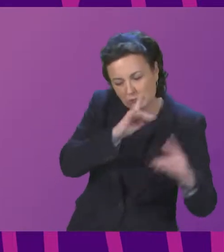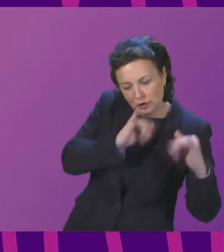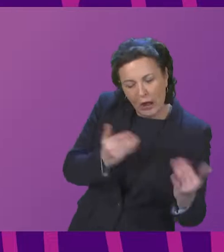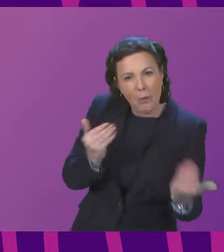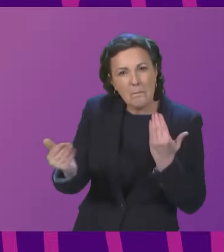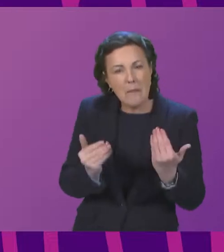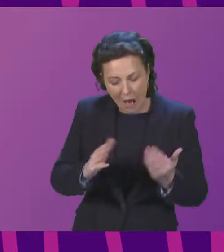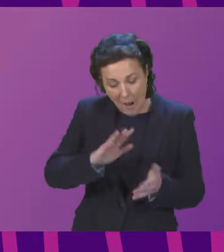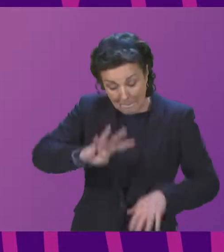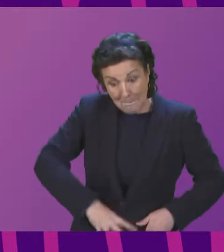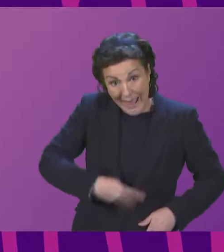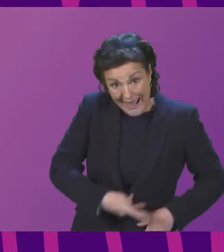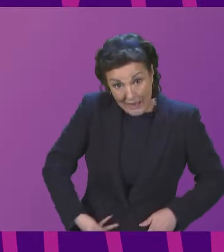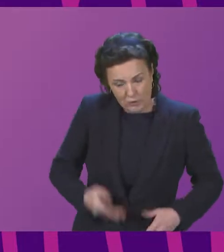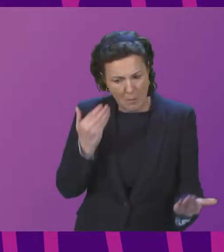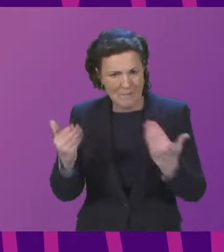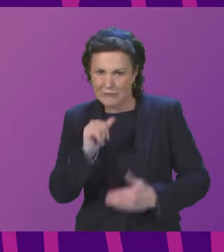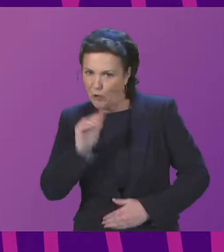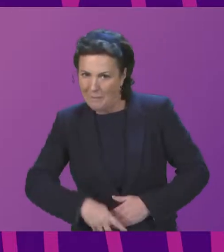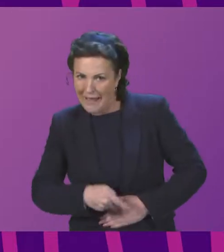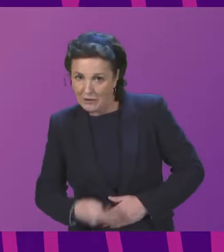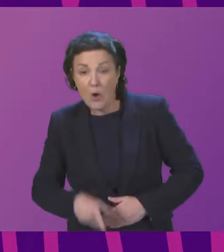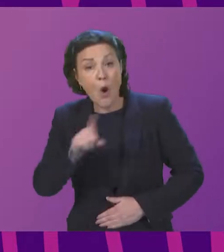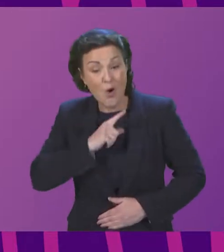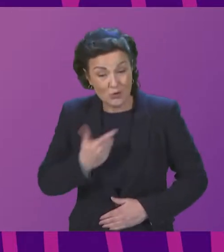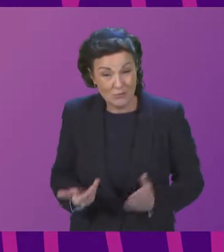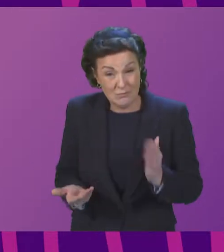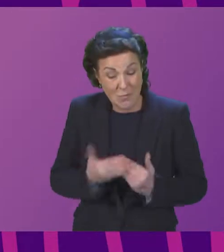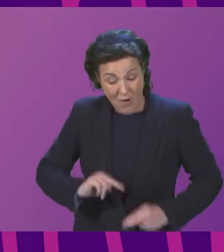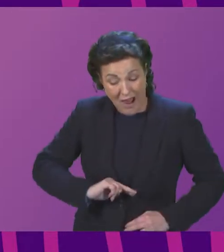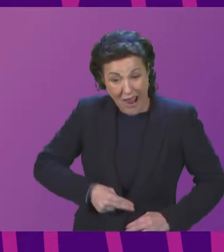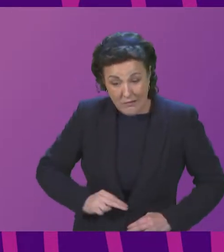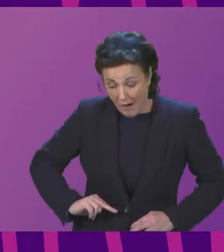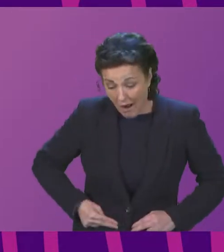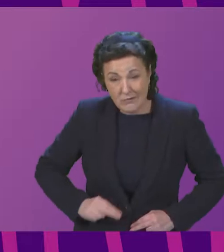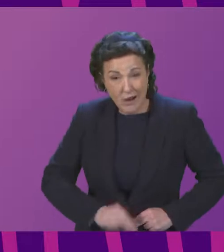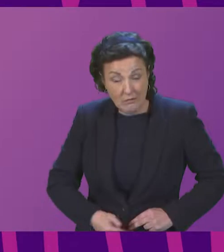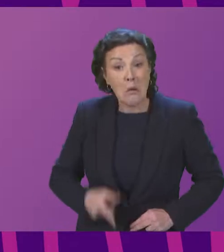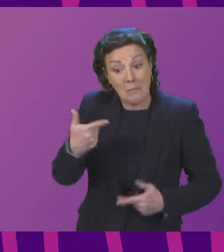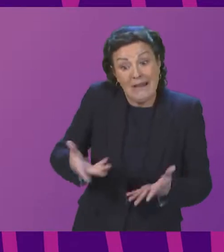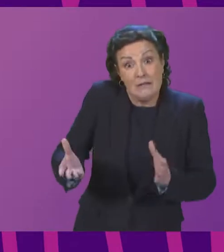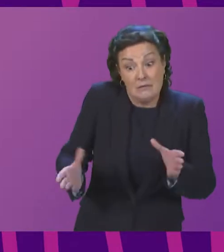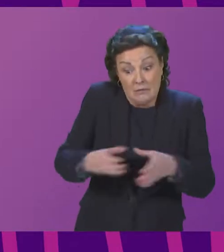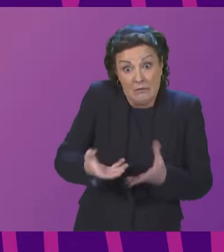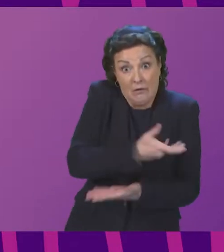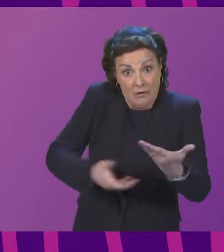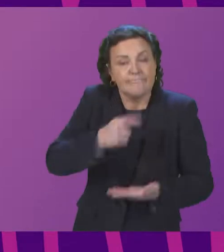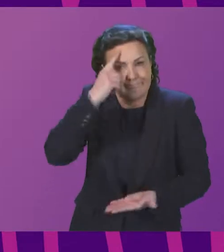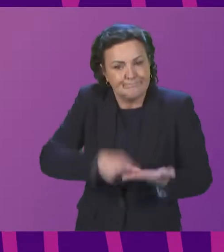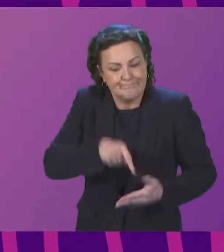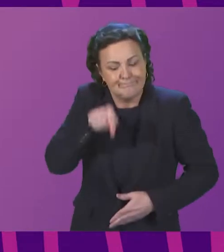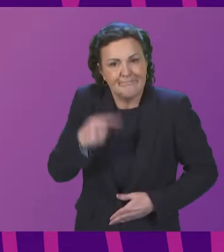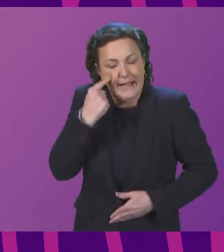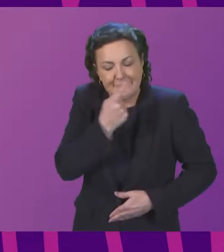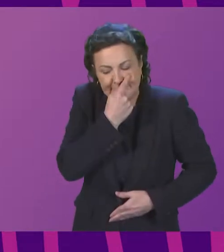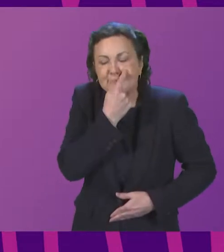non-mesh surgery in a variety of groin or abdominal wall hernias. The Scottish Health Technologies Group concluded that current evidence does support the